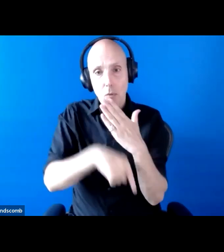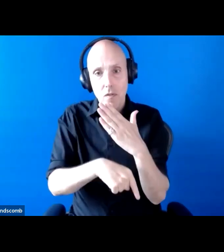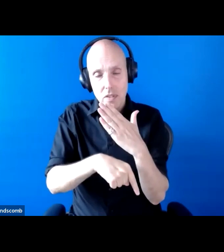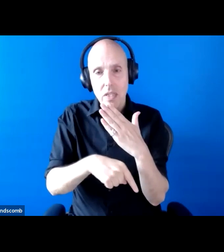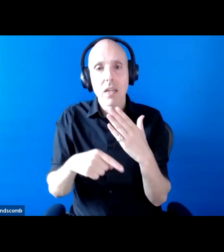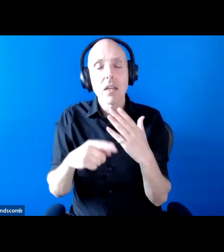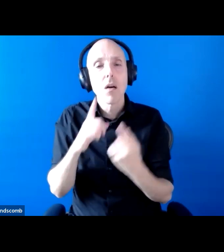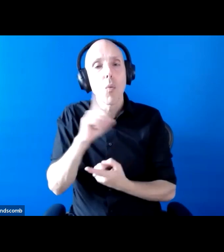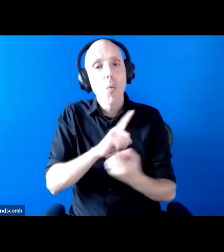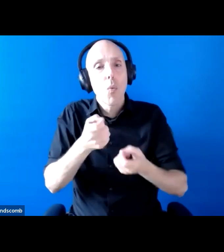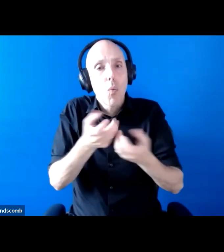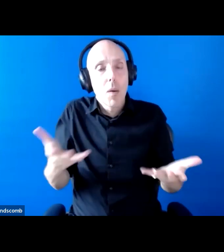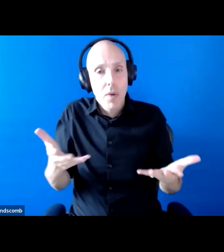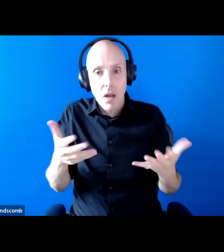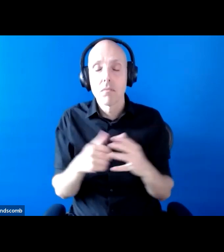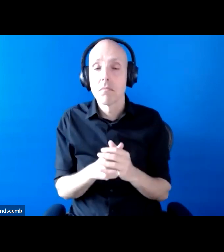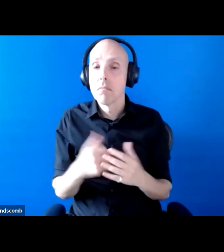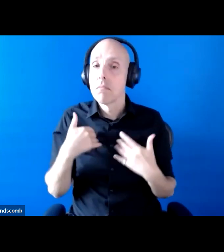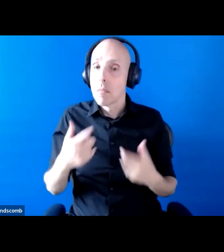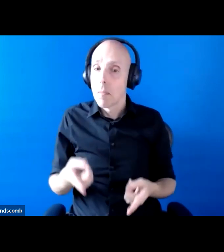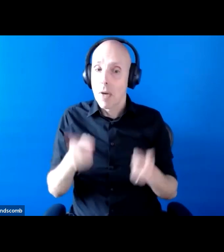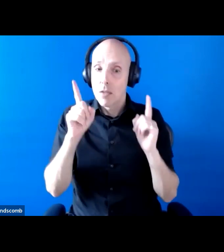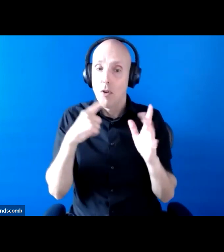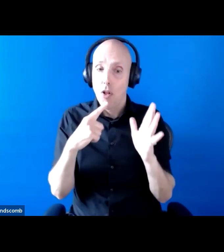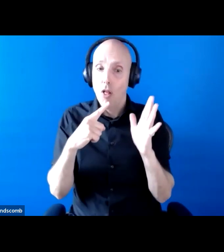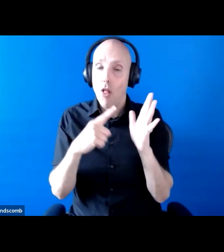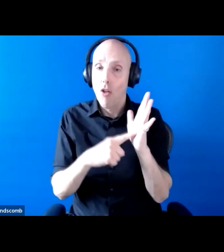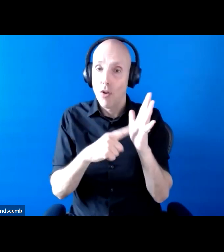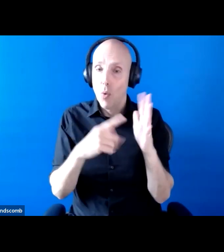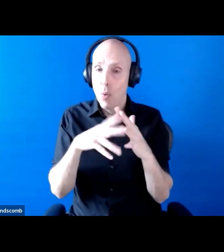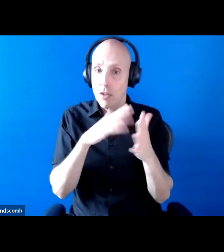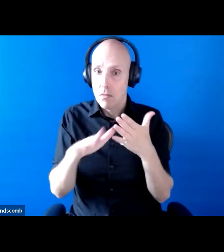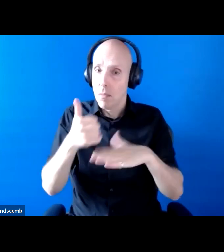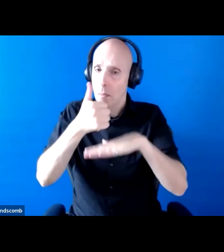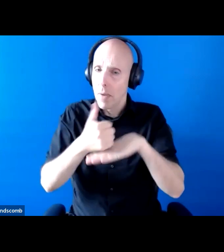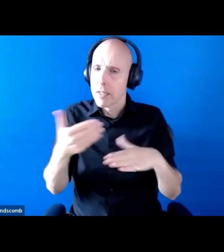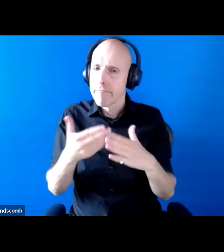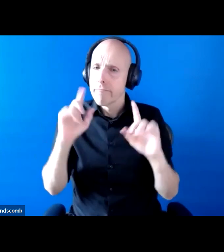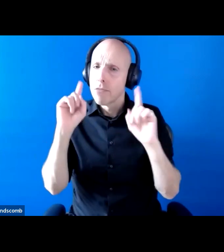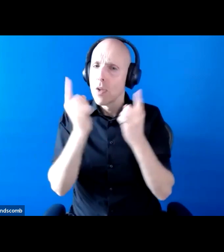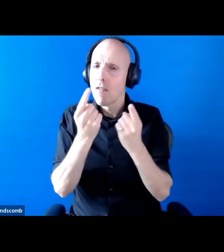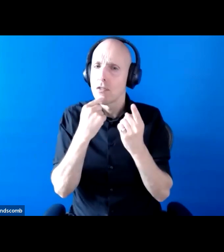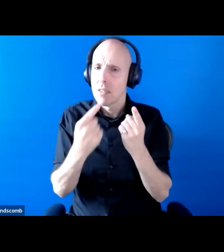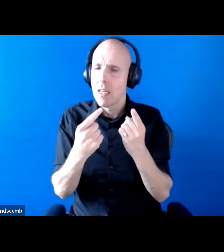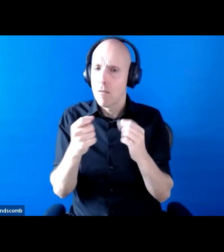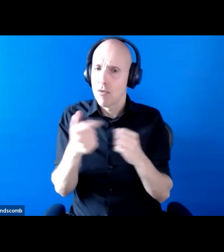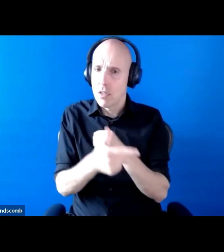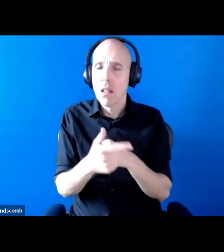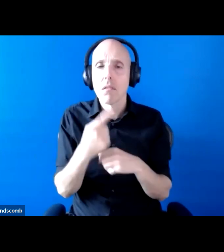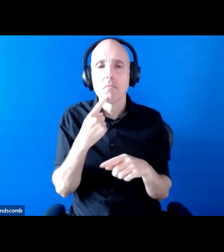Winch and I'm the manager of the Bristol Poverty Institute based at the University of Bristol. So just a quick bit of housekeeping first before we start